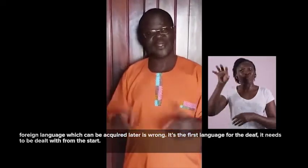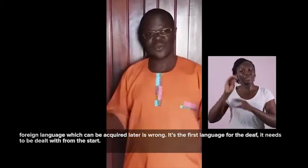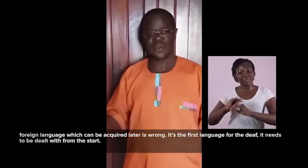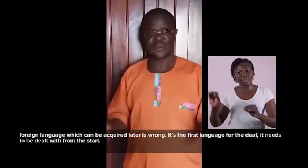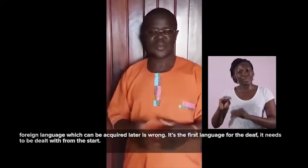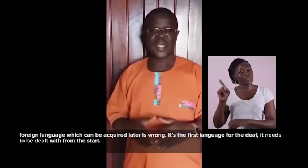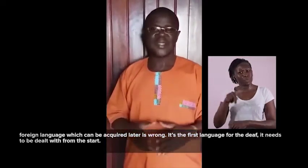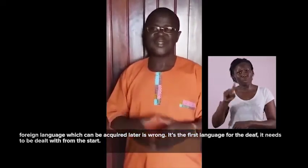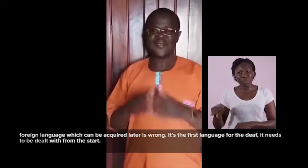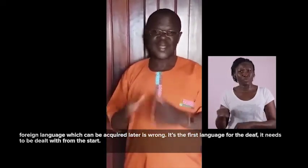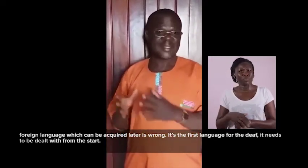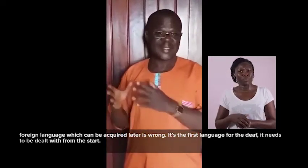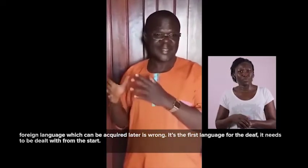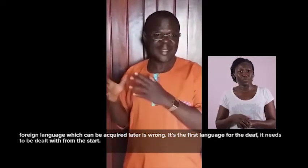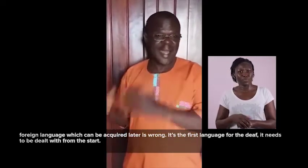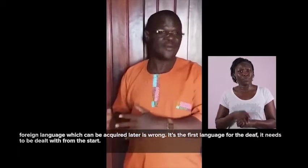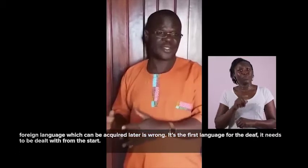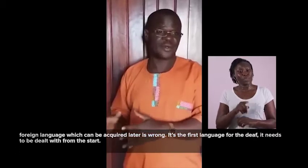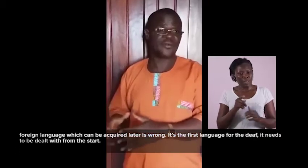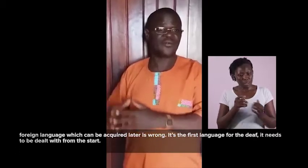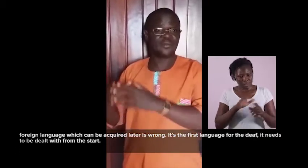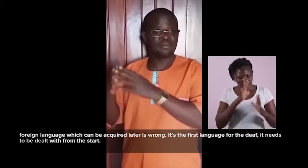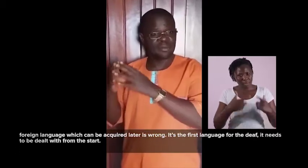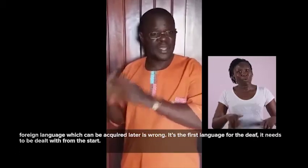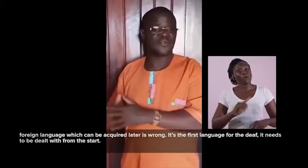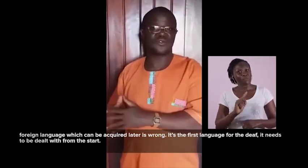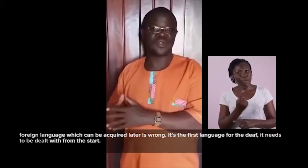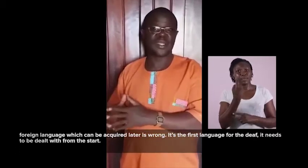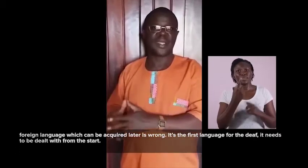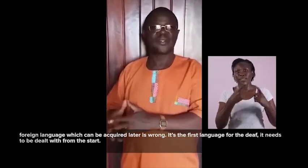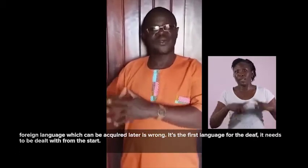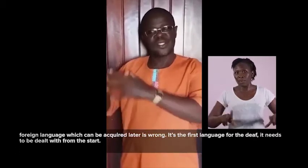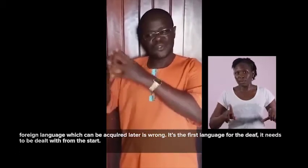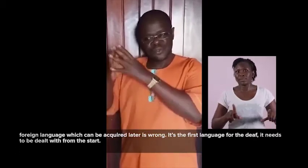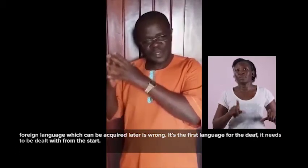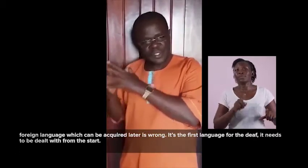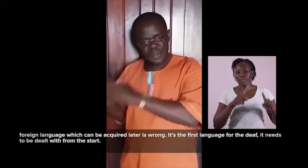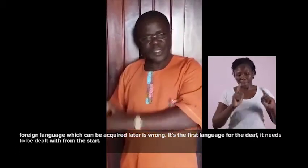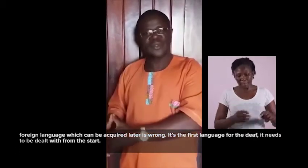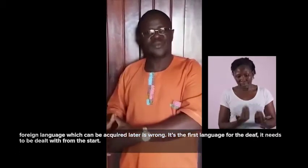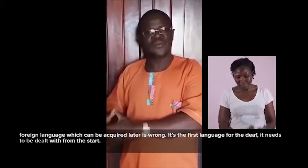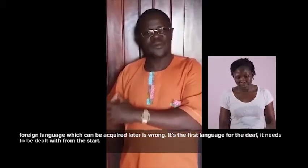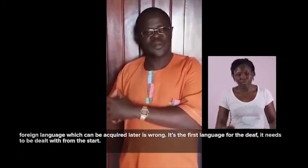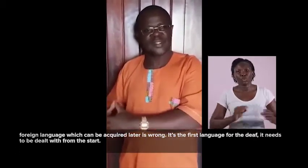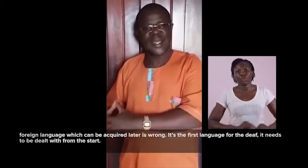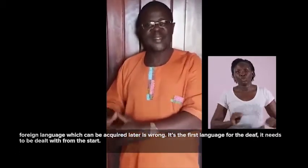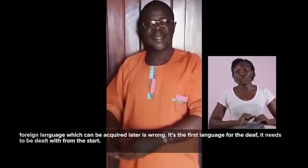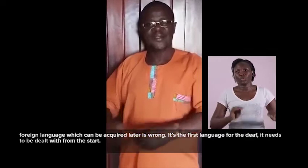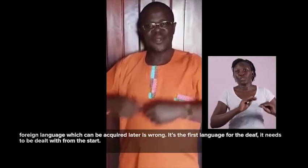is wrong. It is the first language of deaf children, so it should be dealt with from the start to